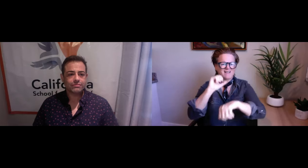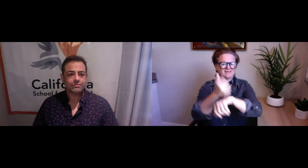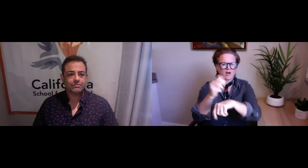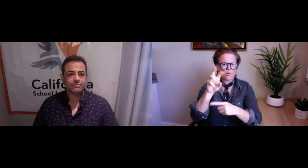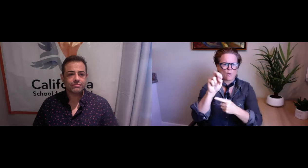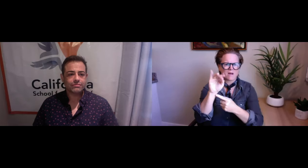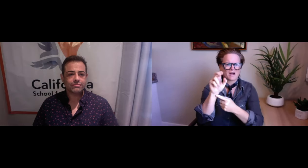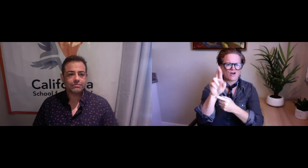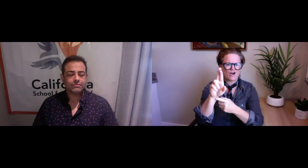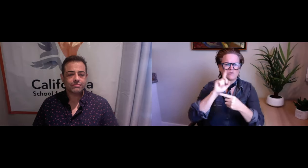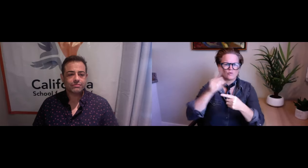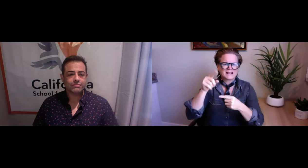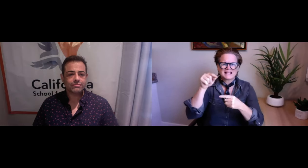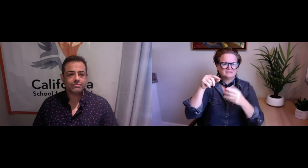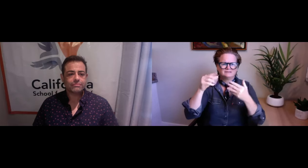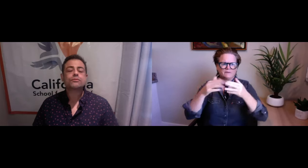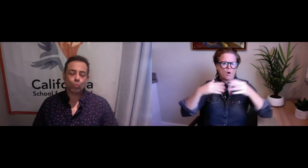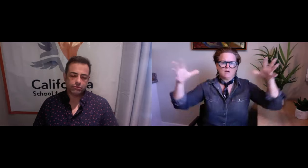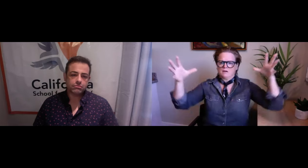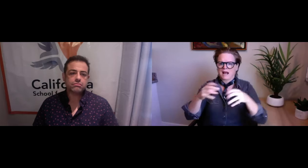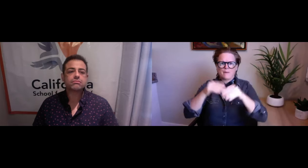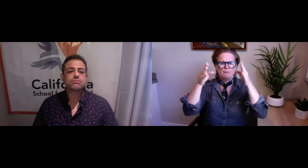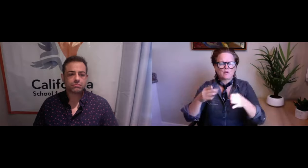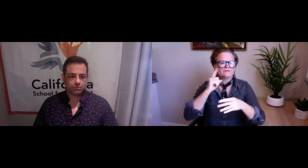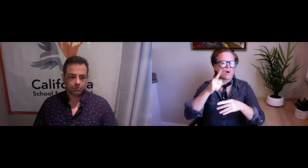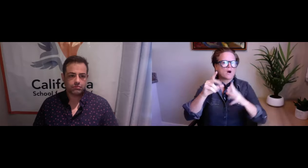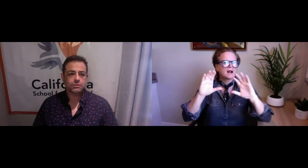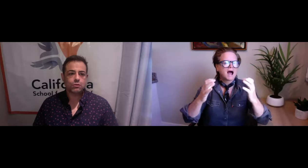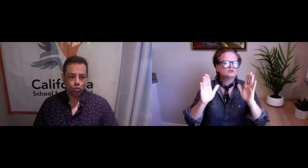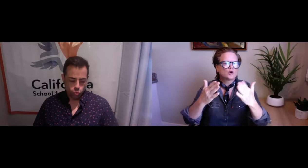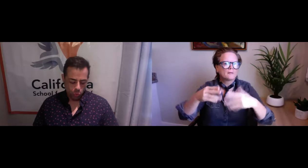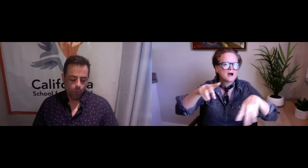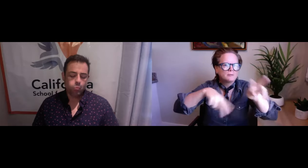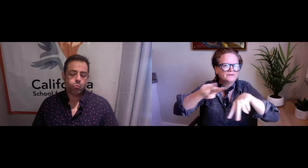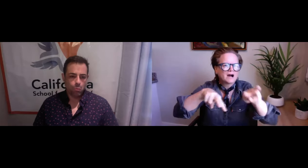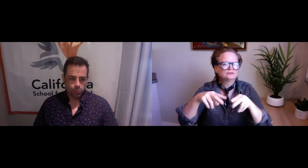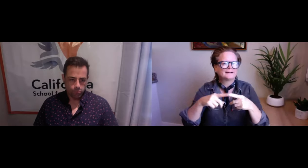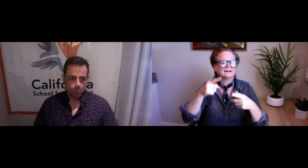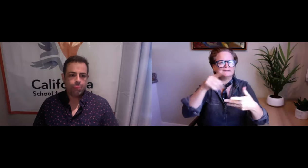that are the most important for you. want to hit the topics and things that you want, you know.